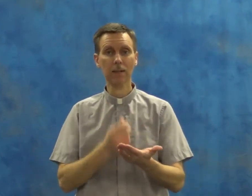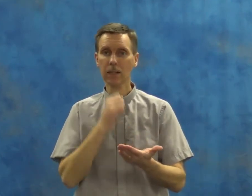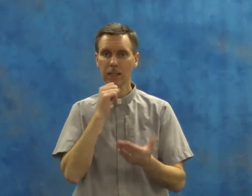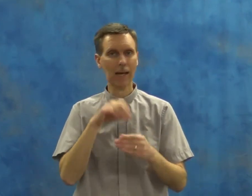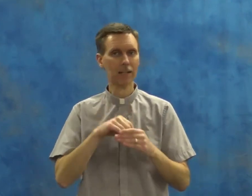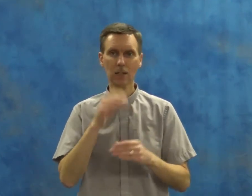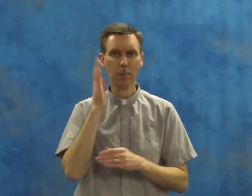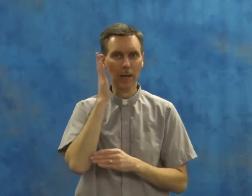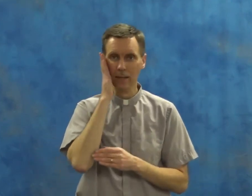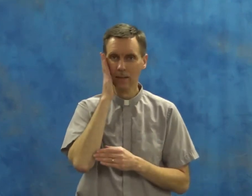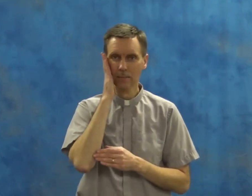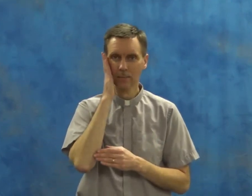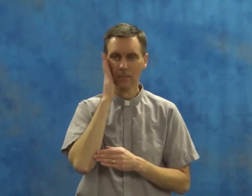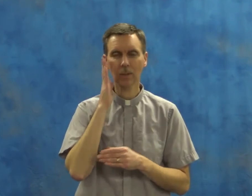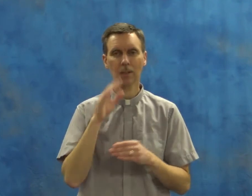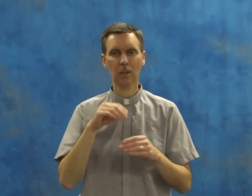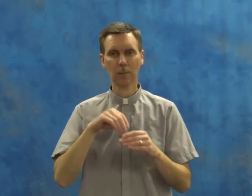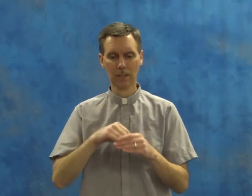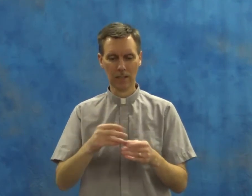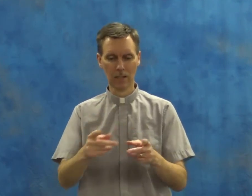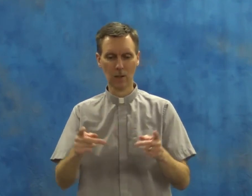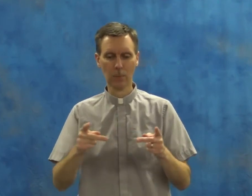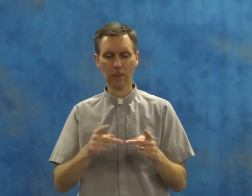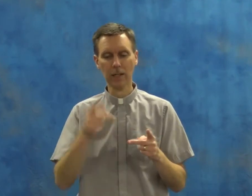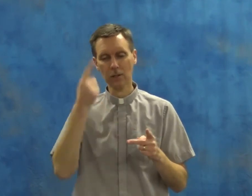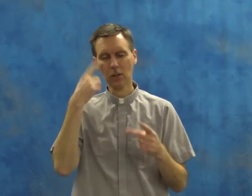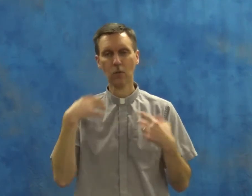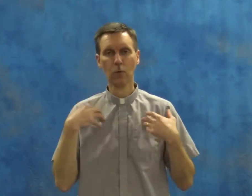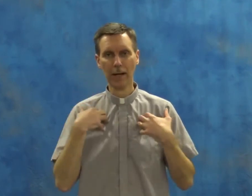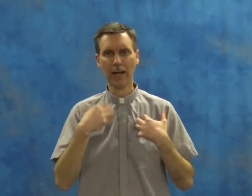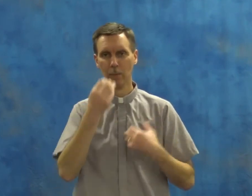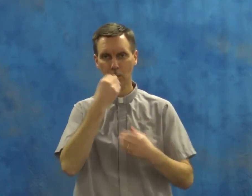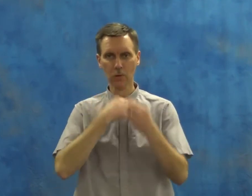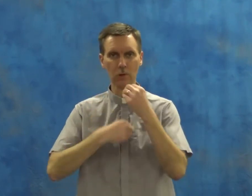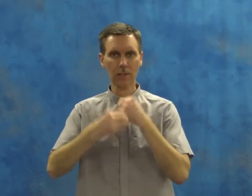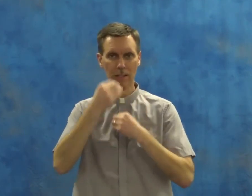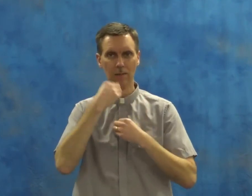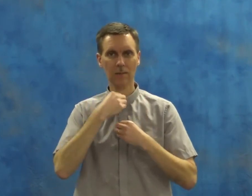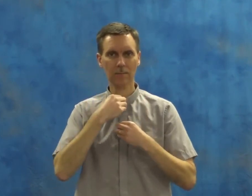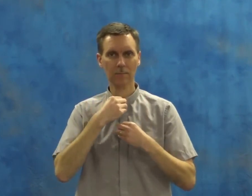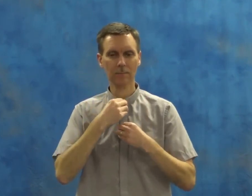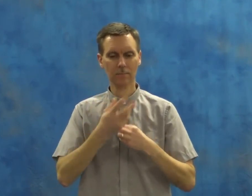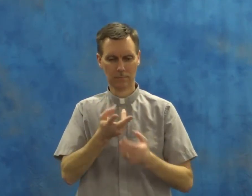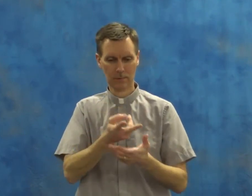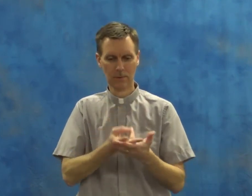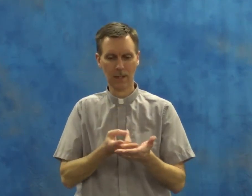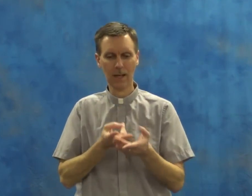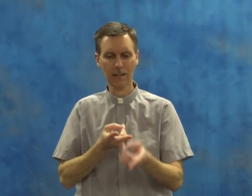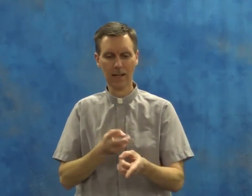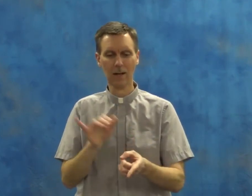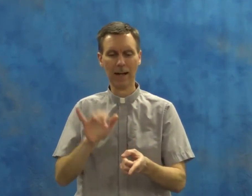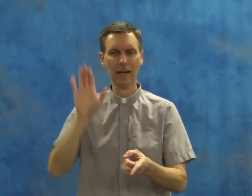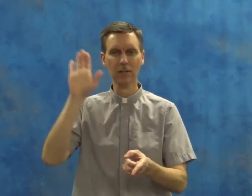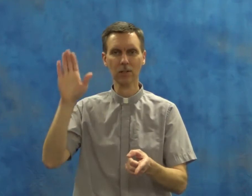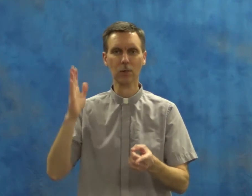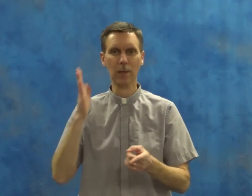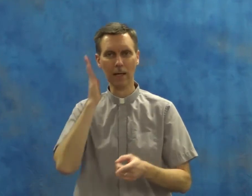not in a bed, but in a place for animals to eat. Lying there as his bed.